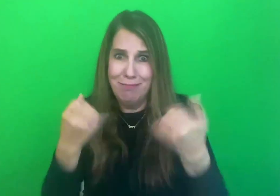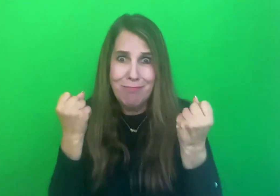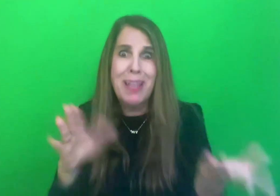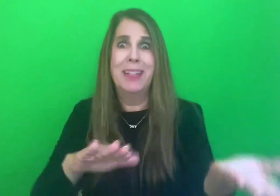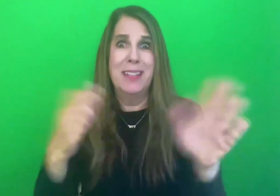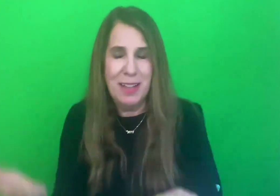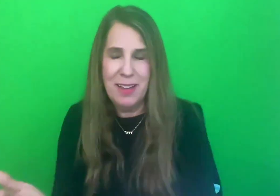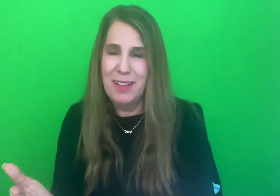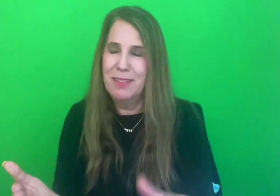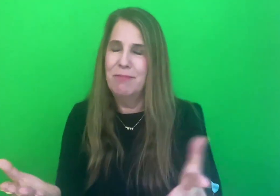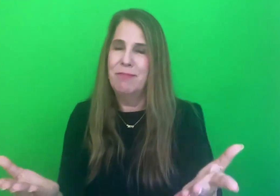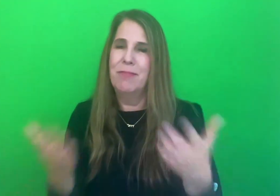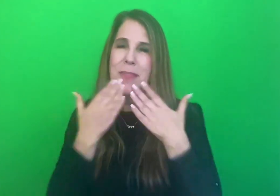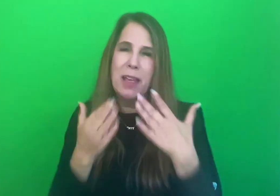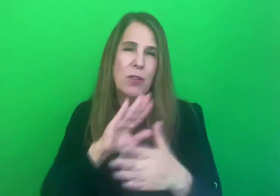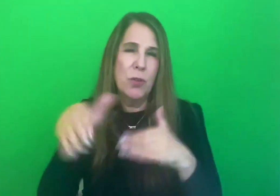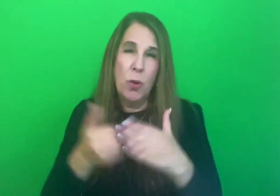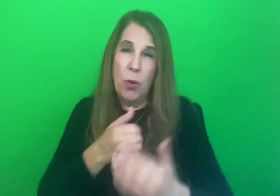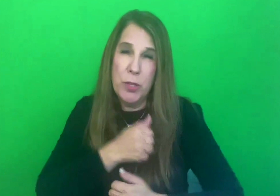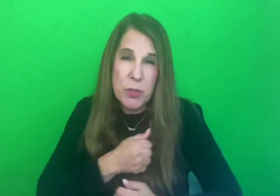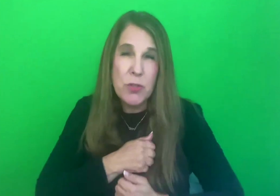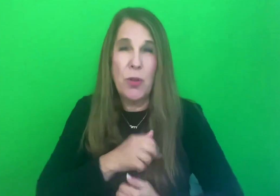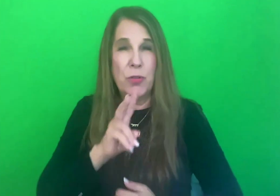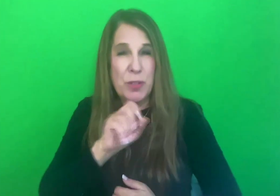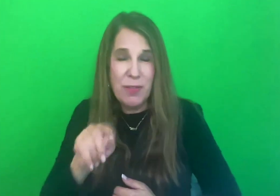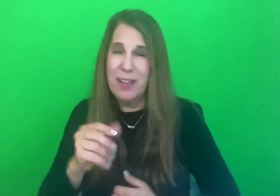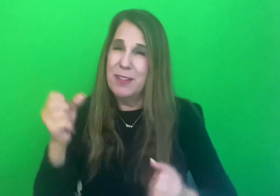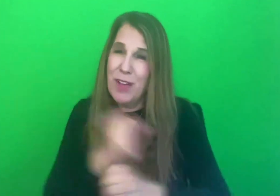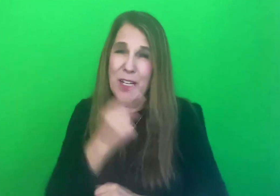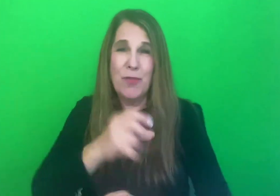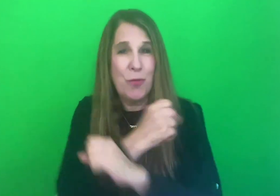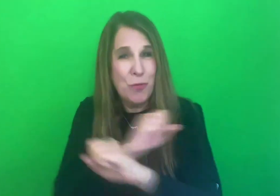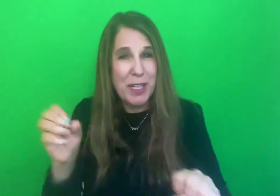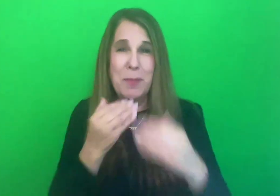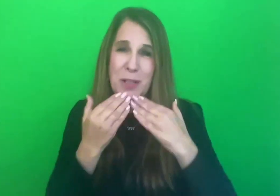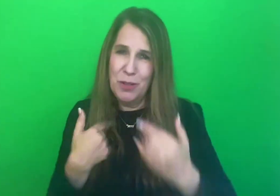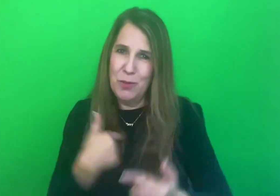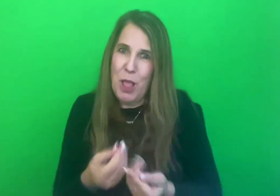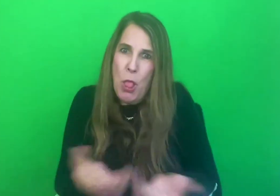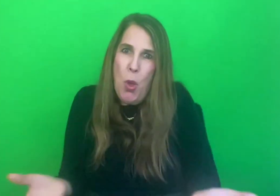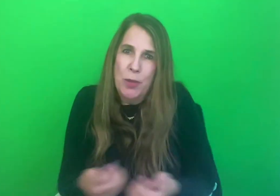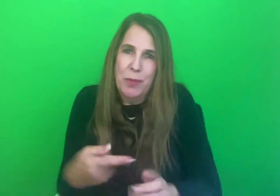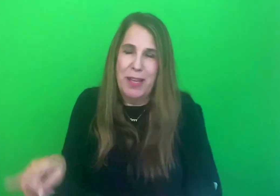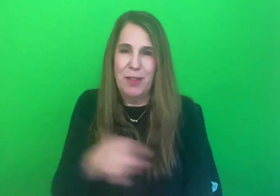veterans fighting for freedom and goodness. We would be lost without you, most especially.